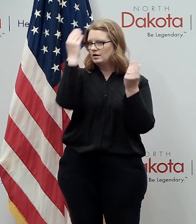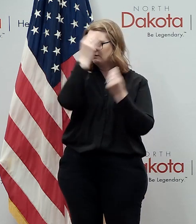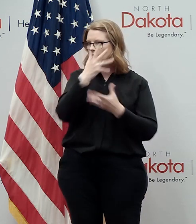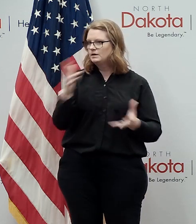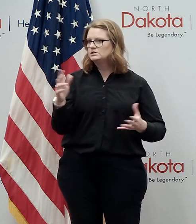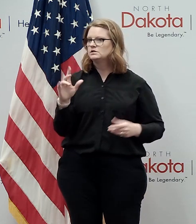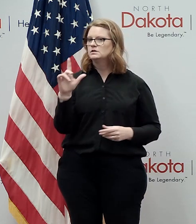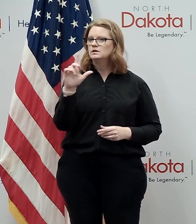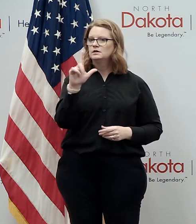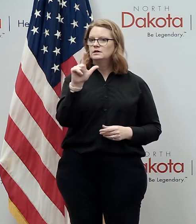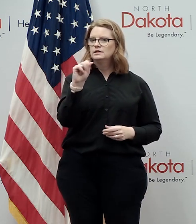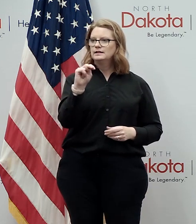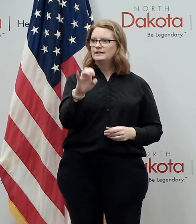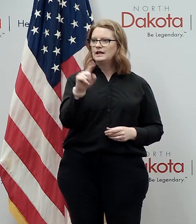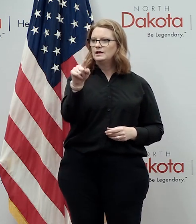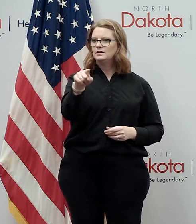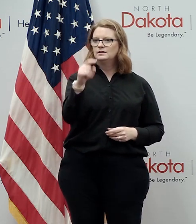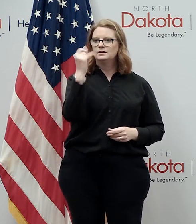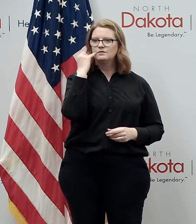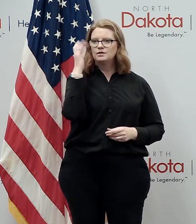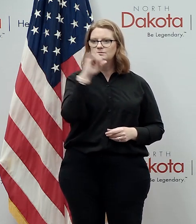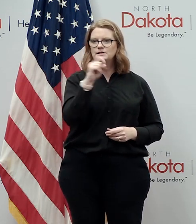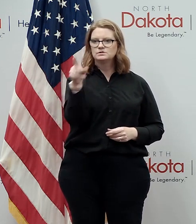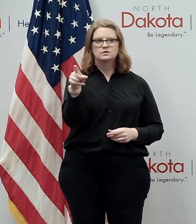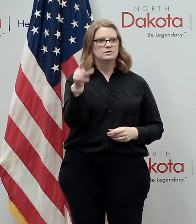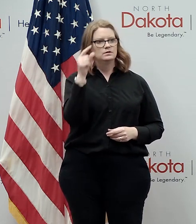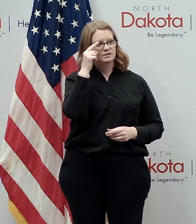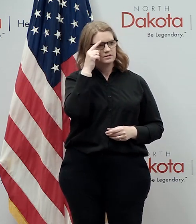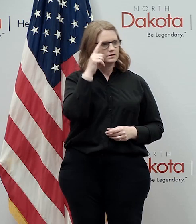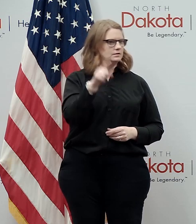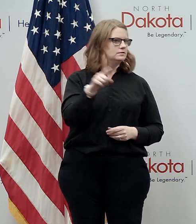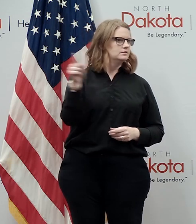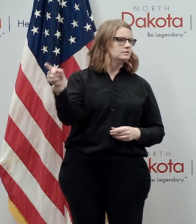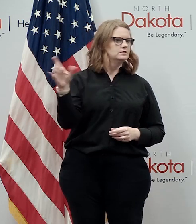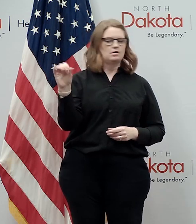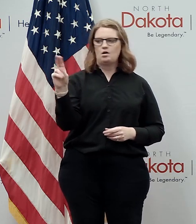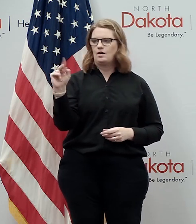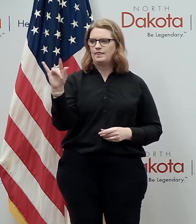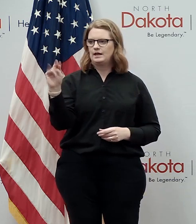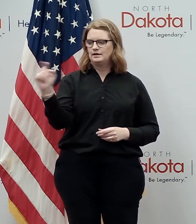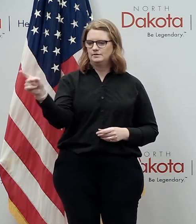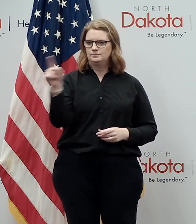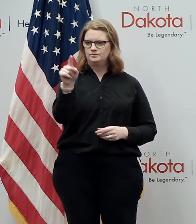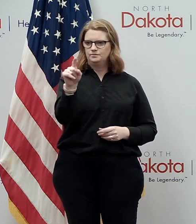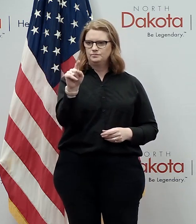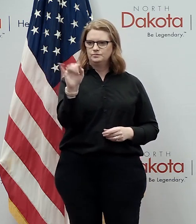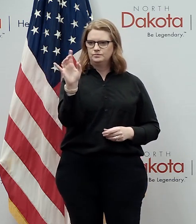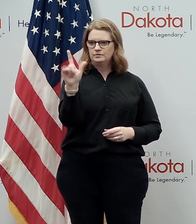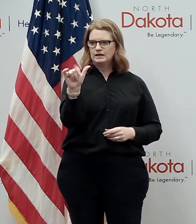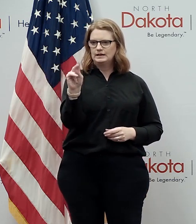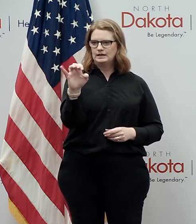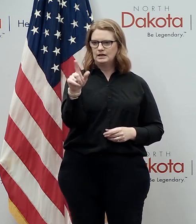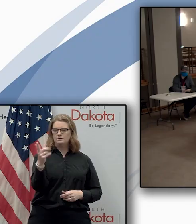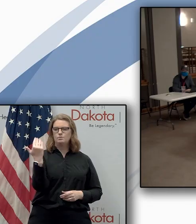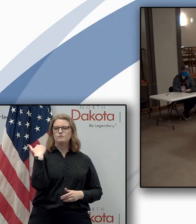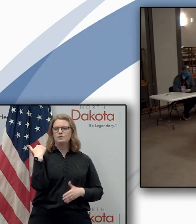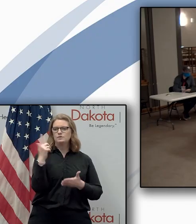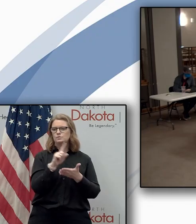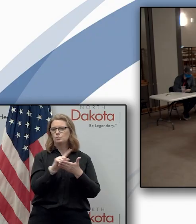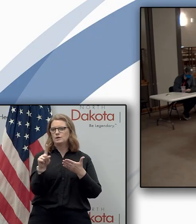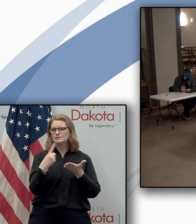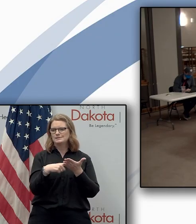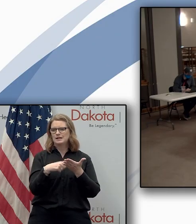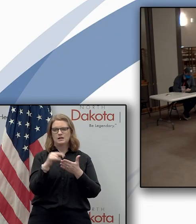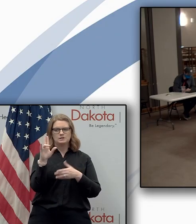Okay, we're going to go, Lane, if we've missed you already, or nobody got you once before, but then on back to online. Governor, in the previous weeks when talking about